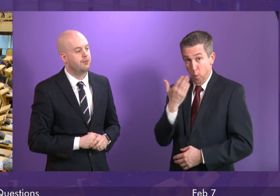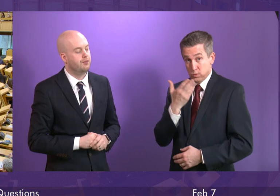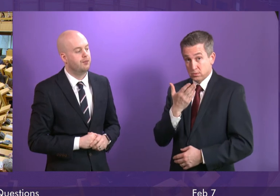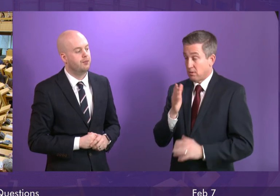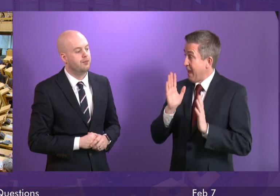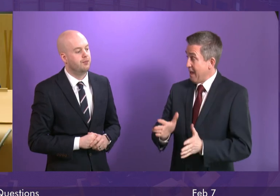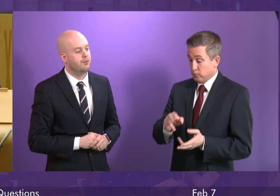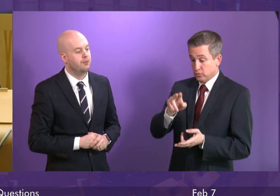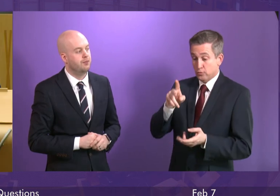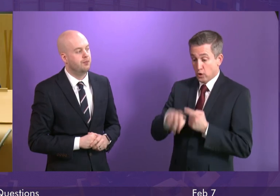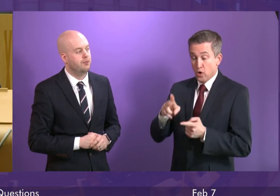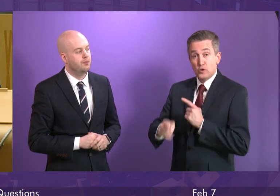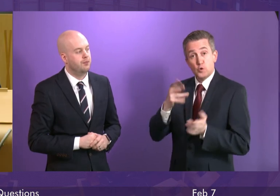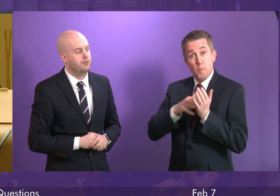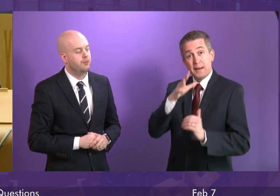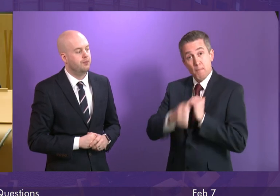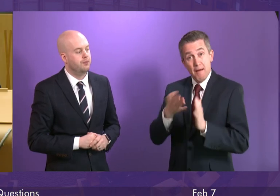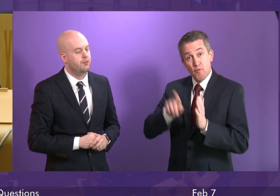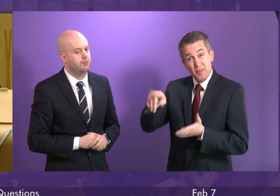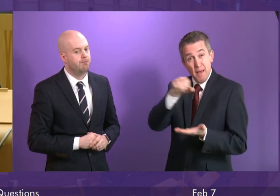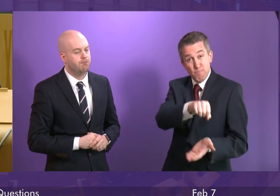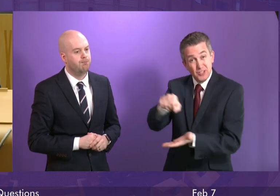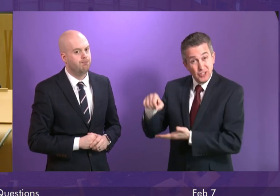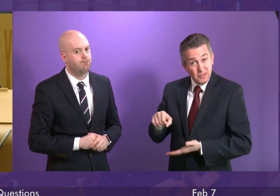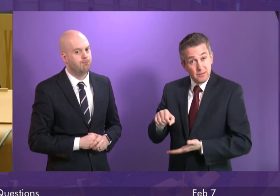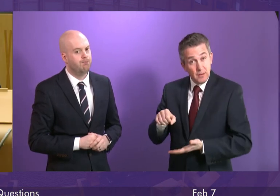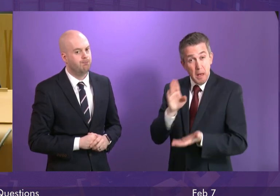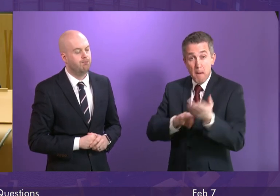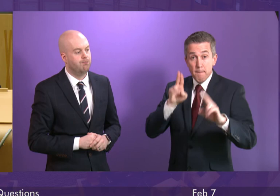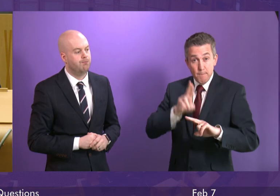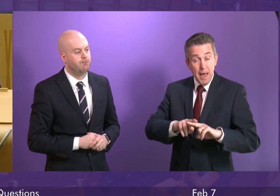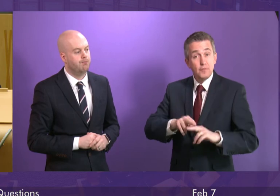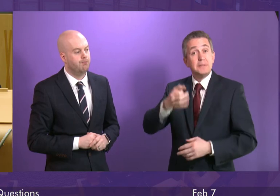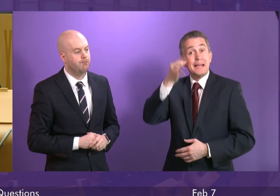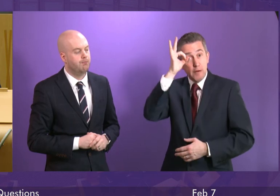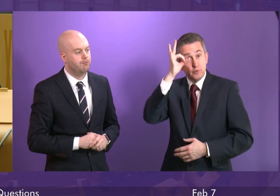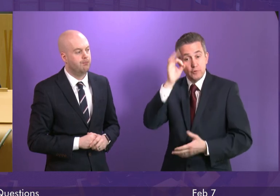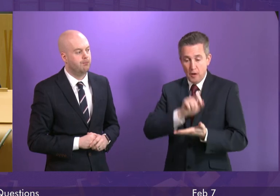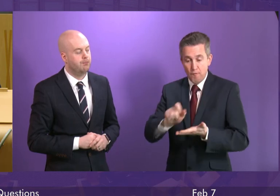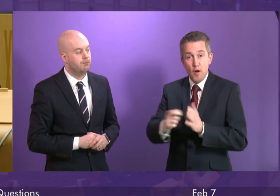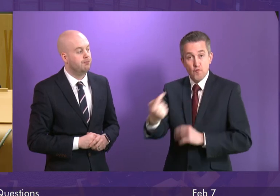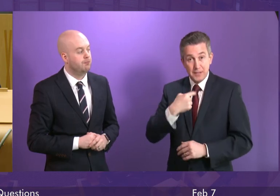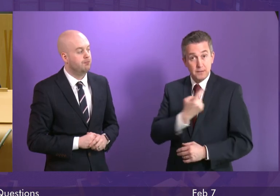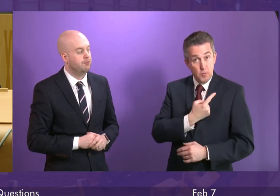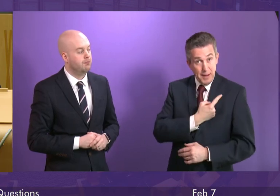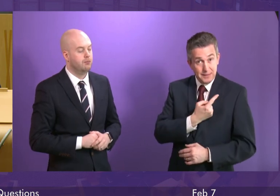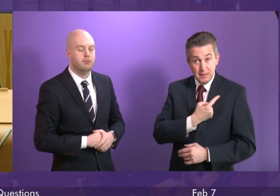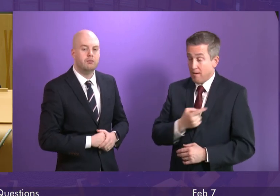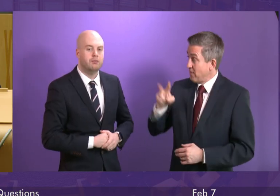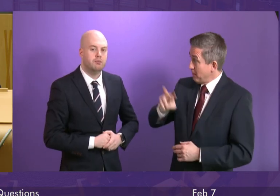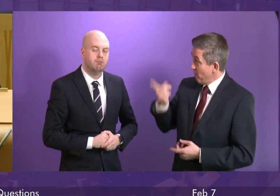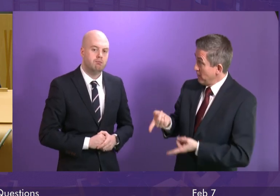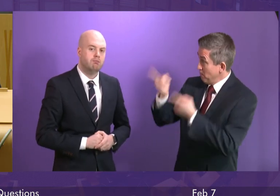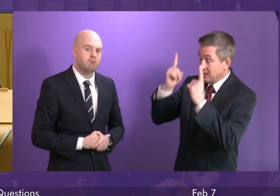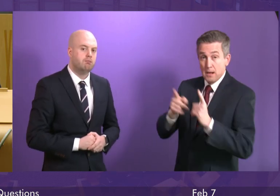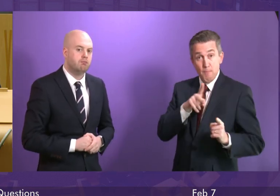directly from their budgets Parent councils have written to myself and to the Deputy First Minister on